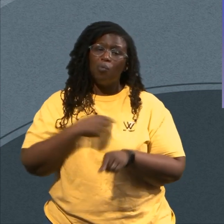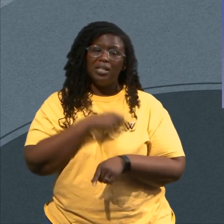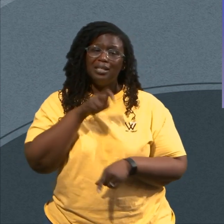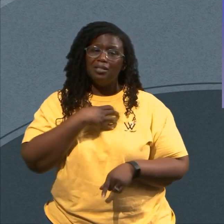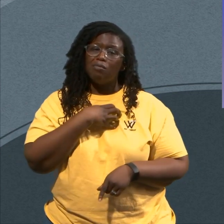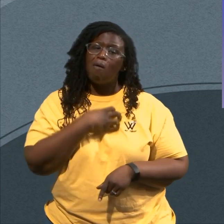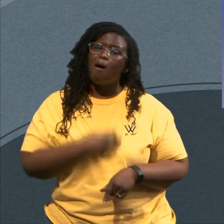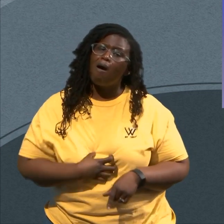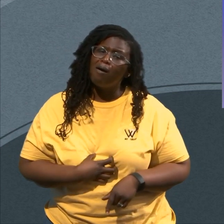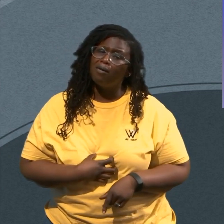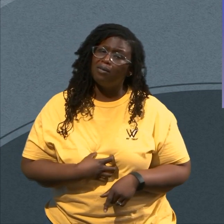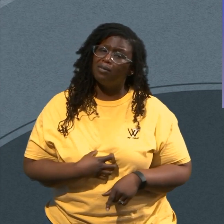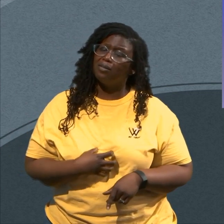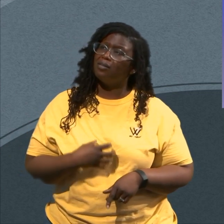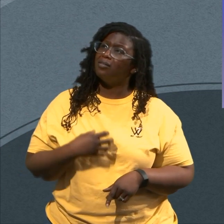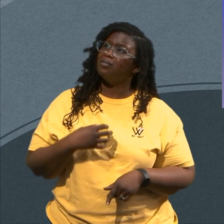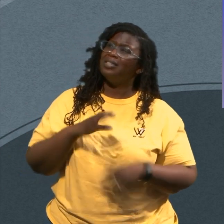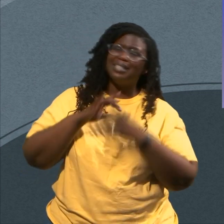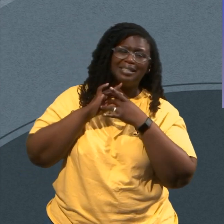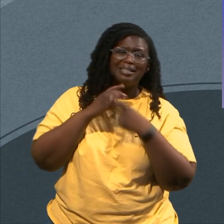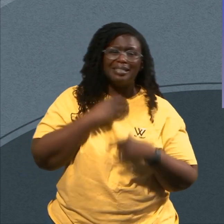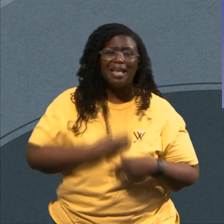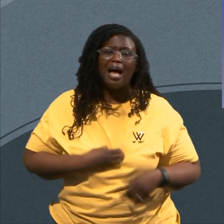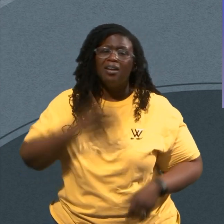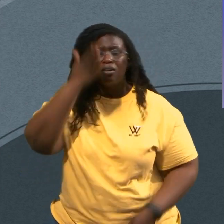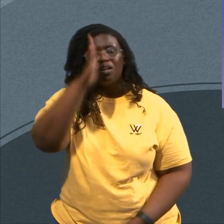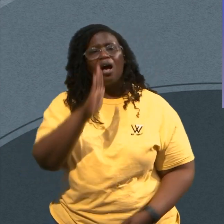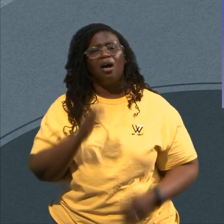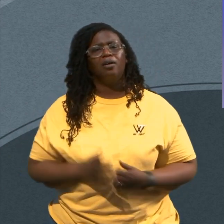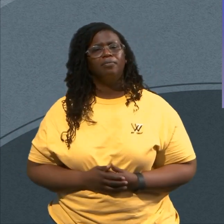See What Are We Really Hungering For